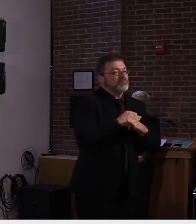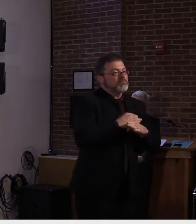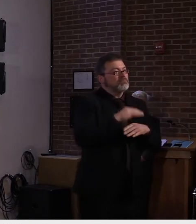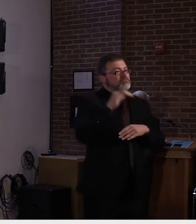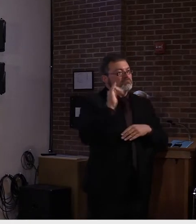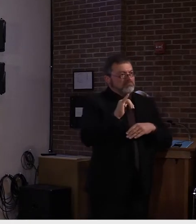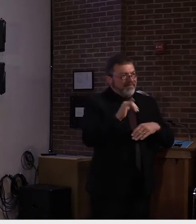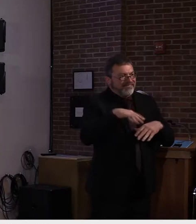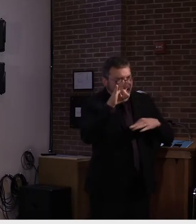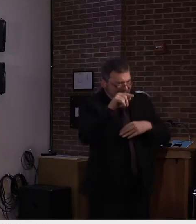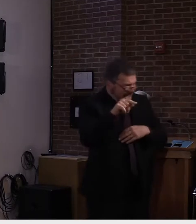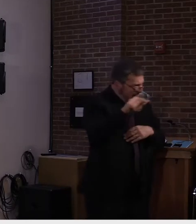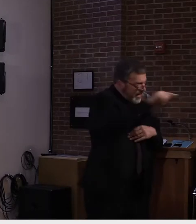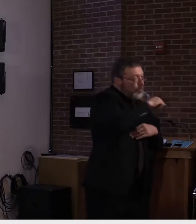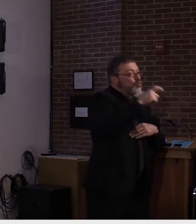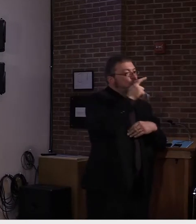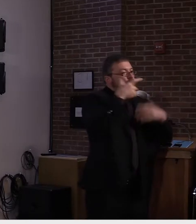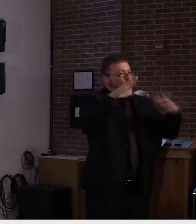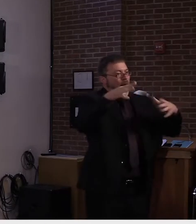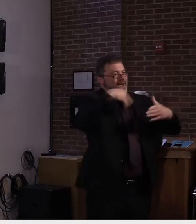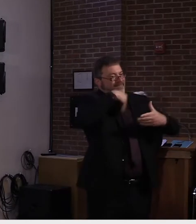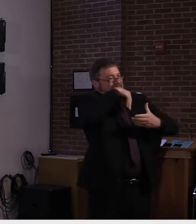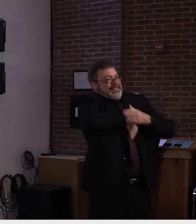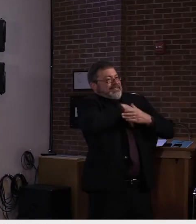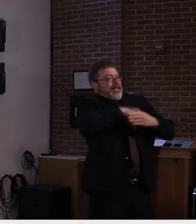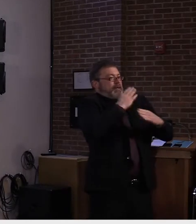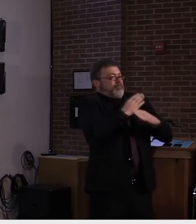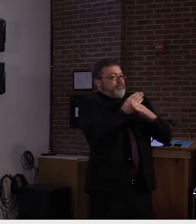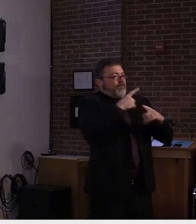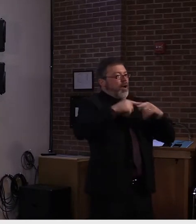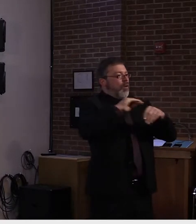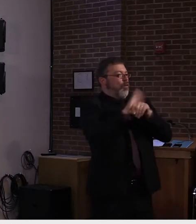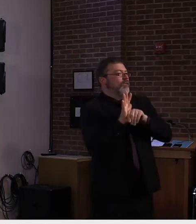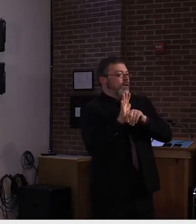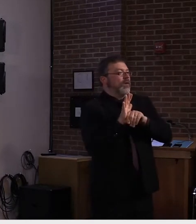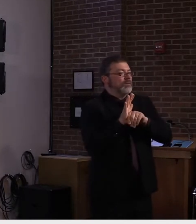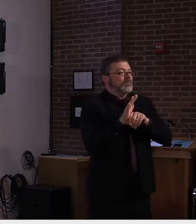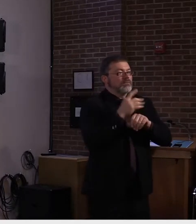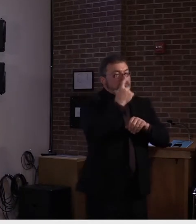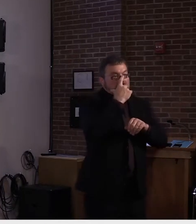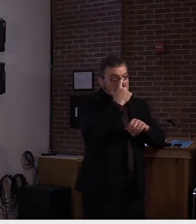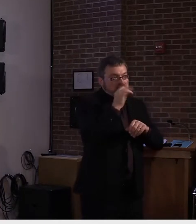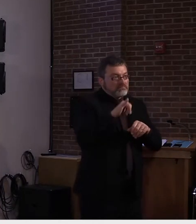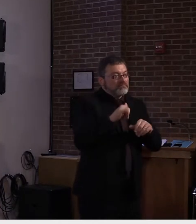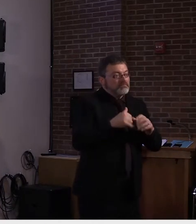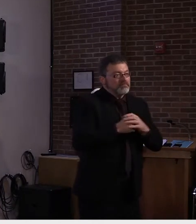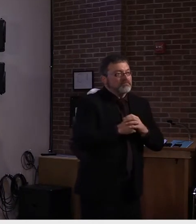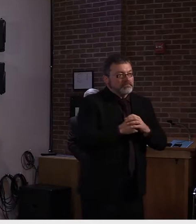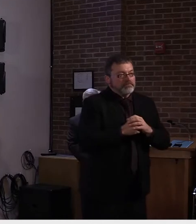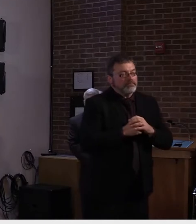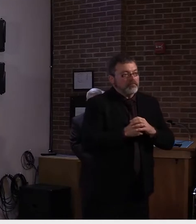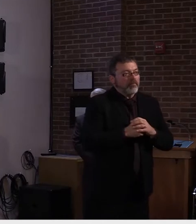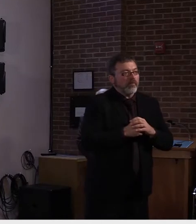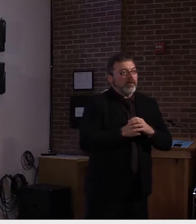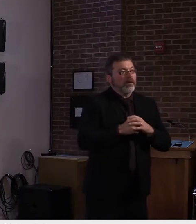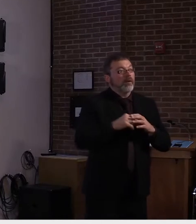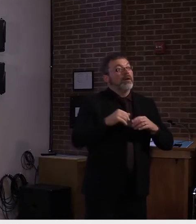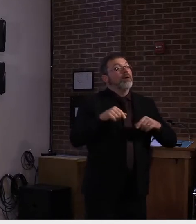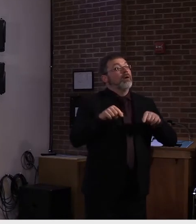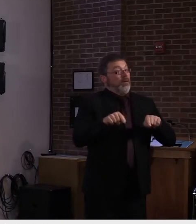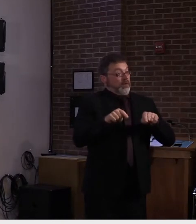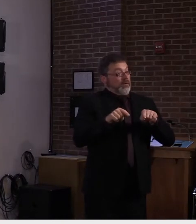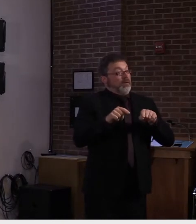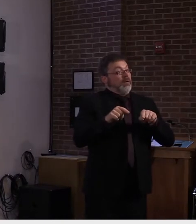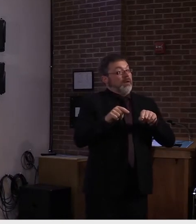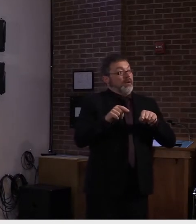contact with the SARS-CoV-2 virus that causes COVID-19. There's a large-scale